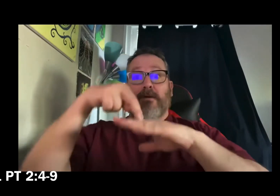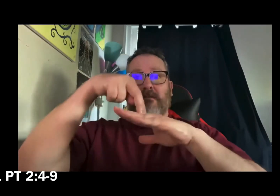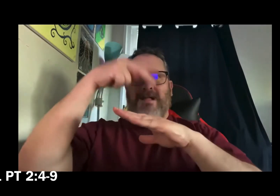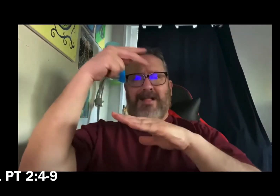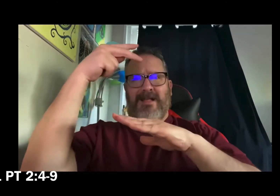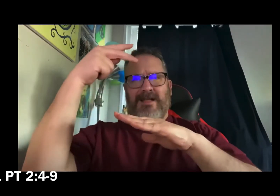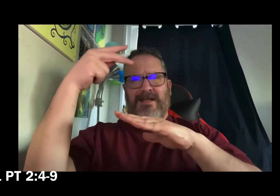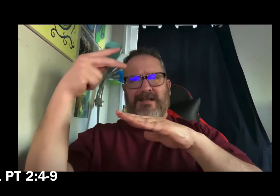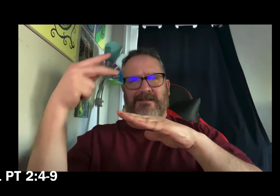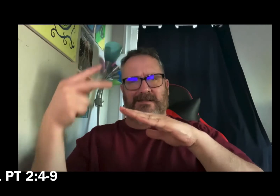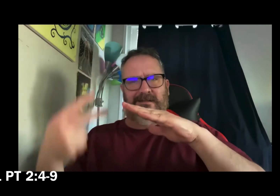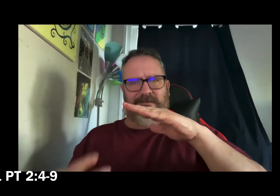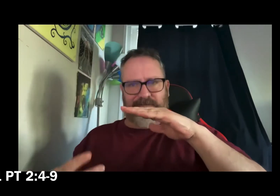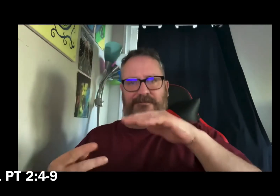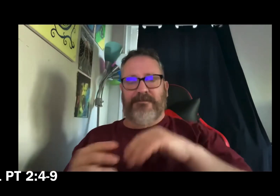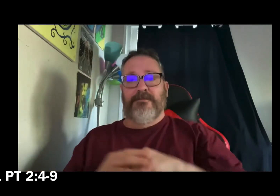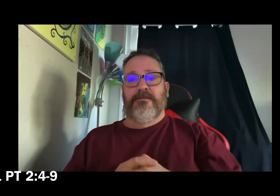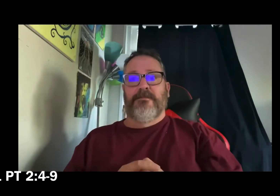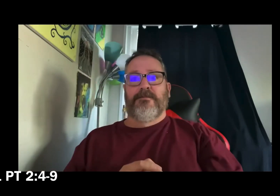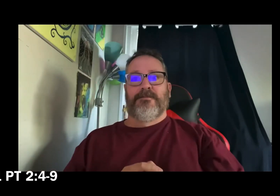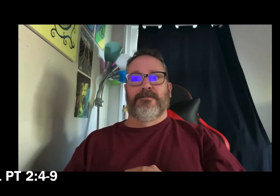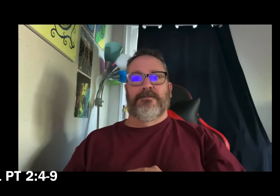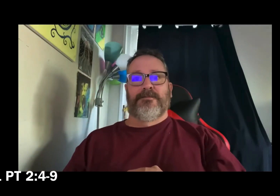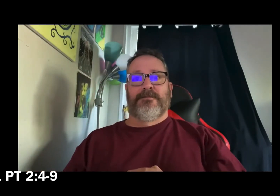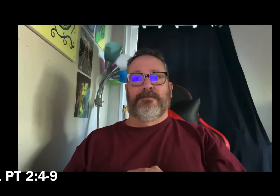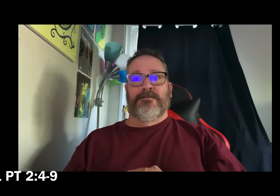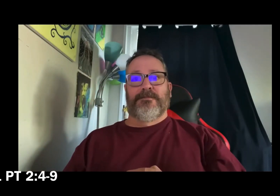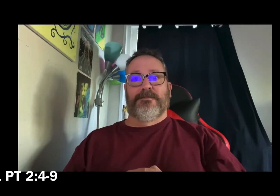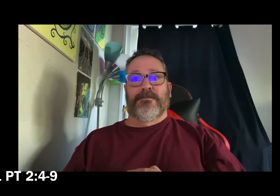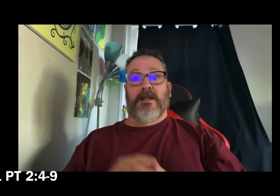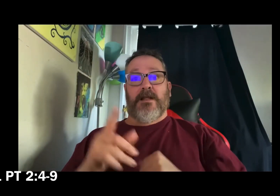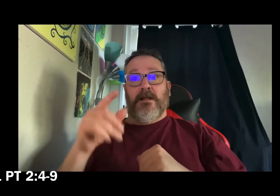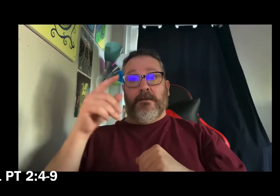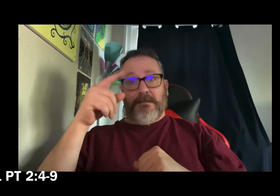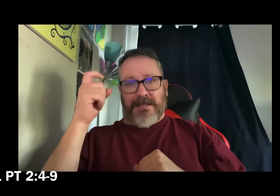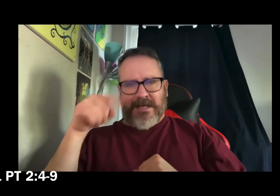And a stone that will make people stumble and a rock that will make them fall.